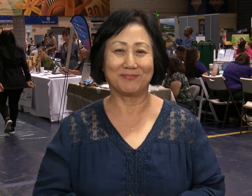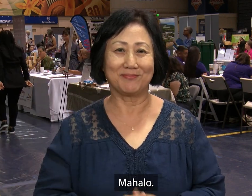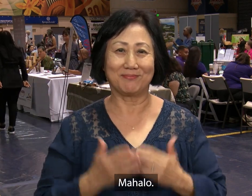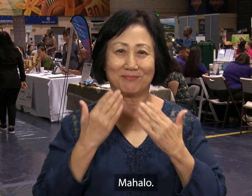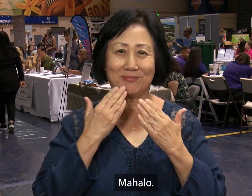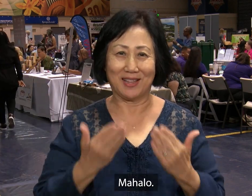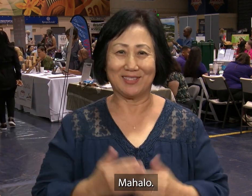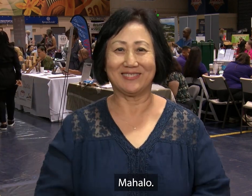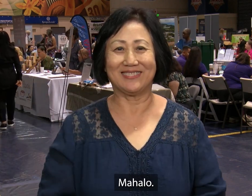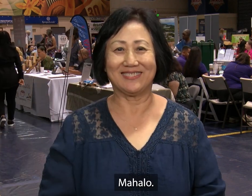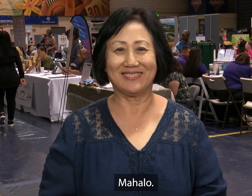Mahalo.